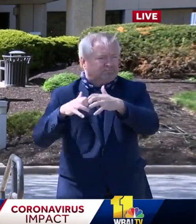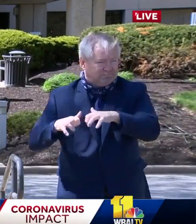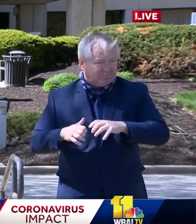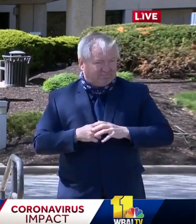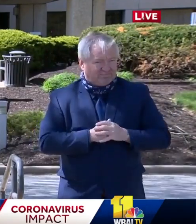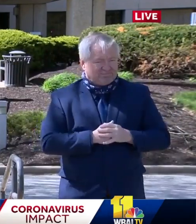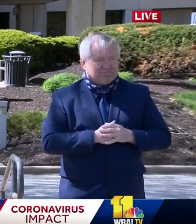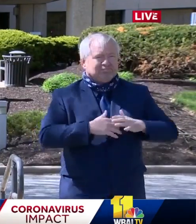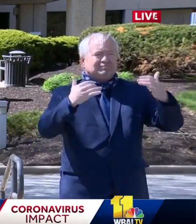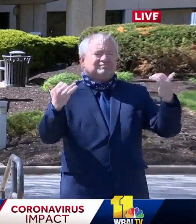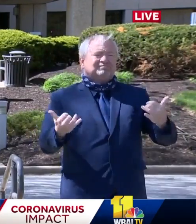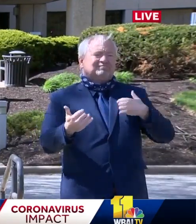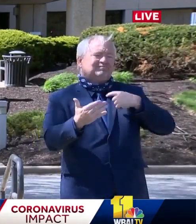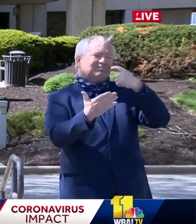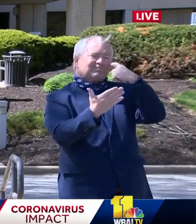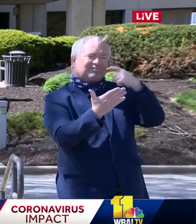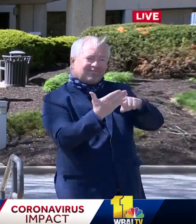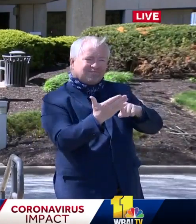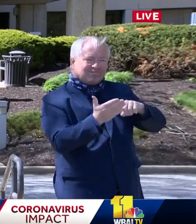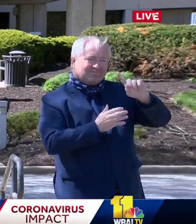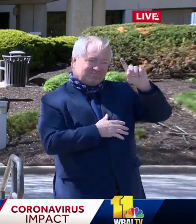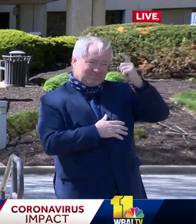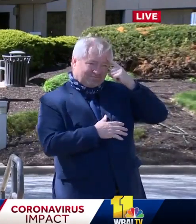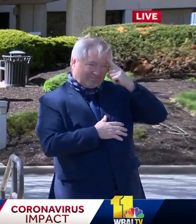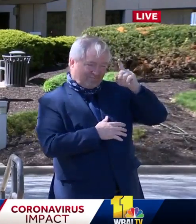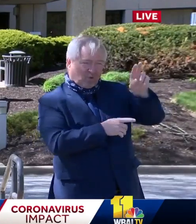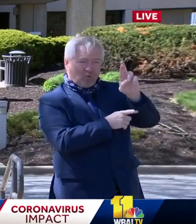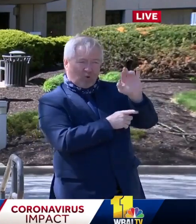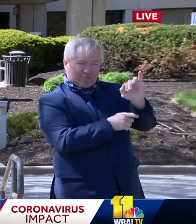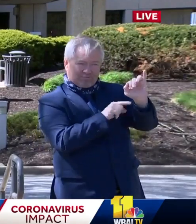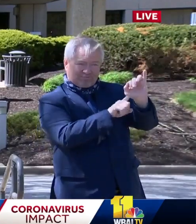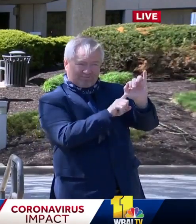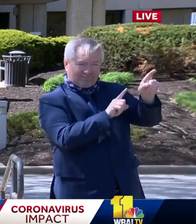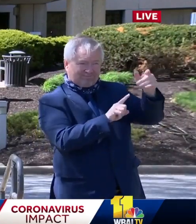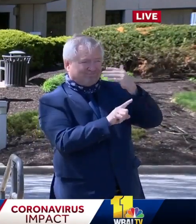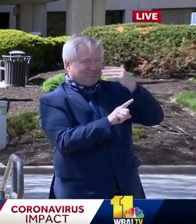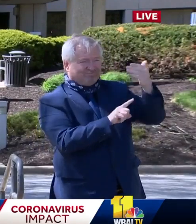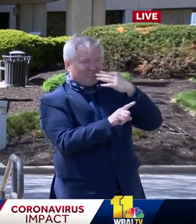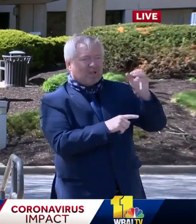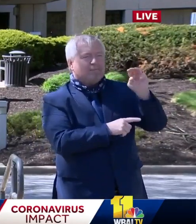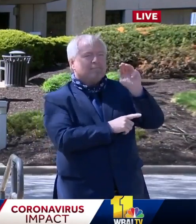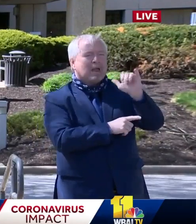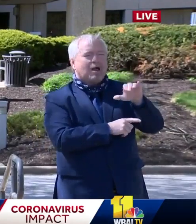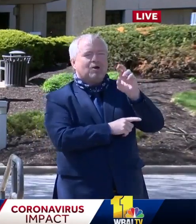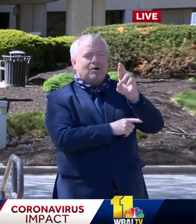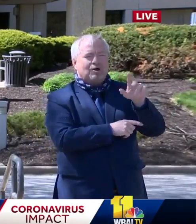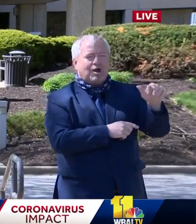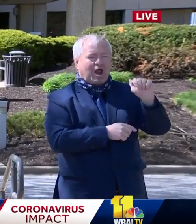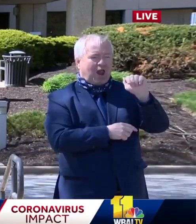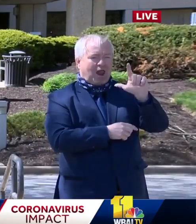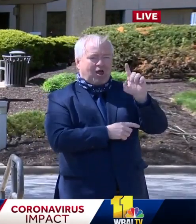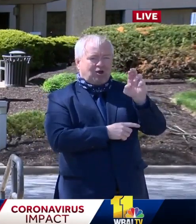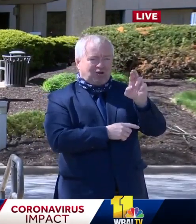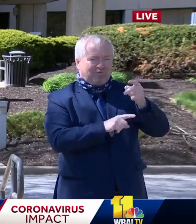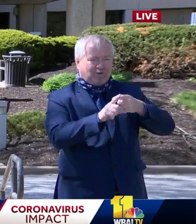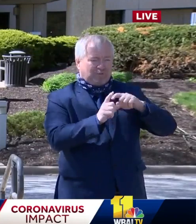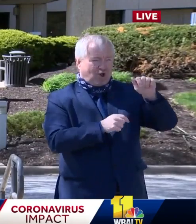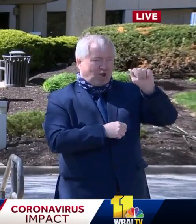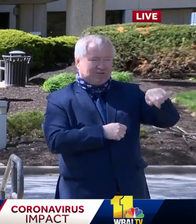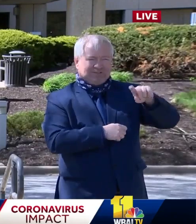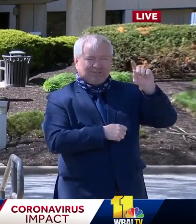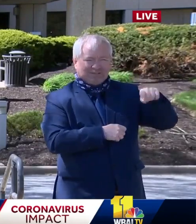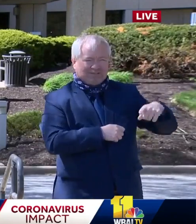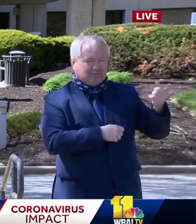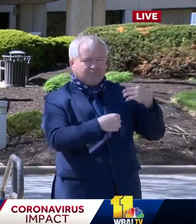Gina Raimondo and Mayor Steven Adler of Austin, Texas, who consulted with us on this initiative.